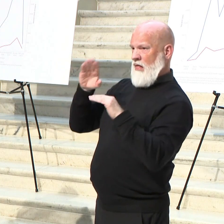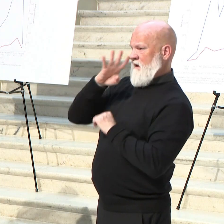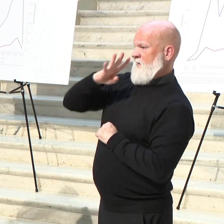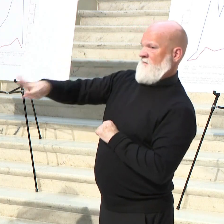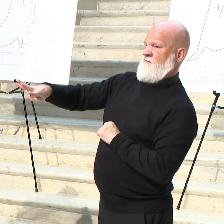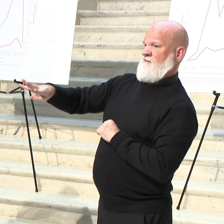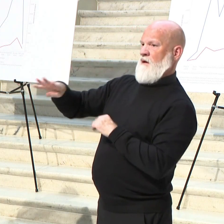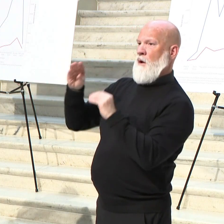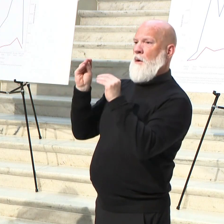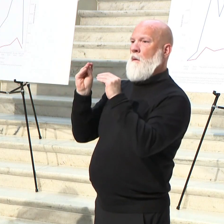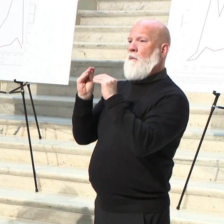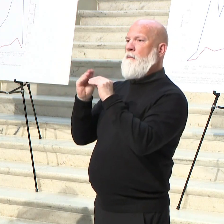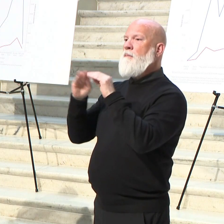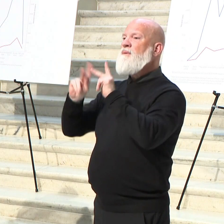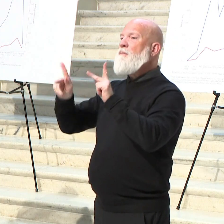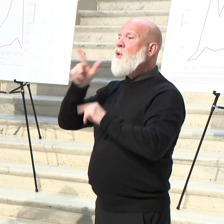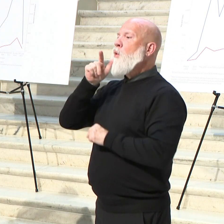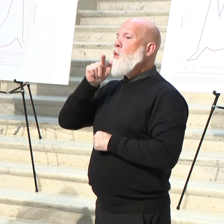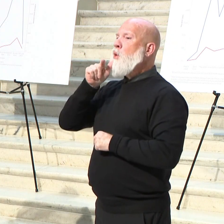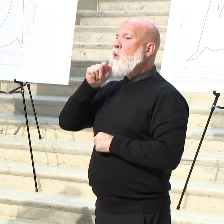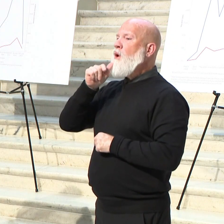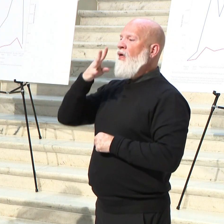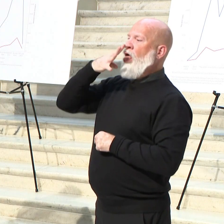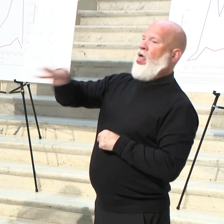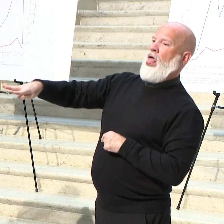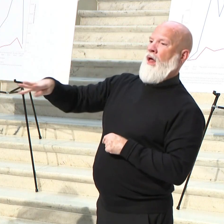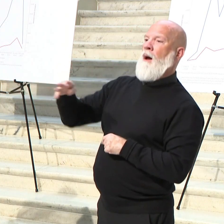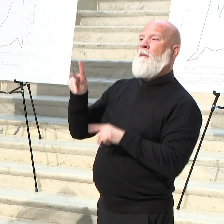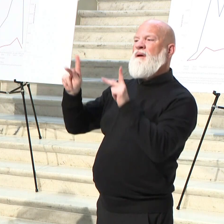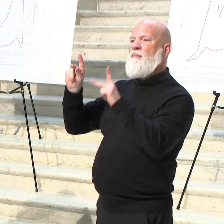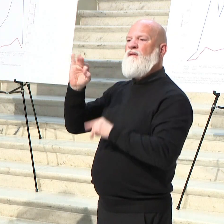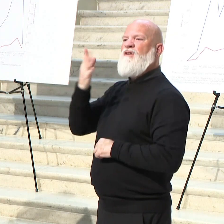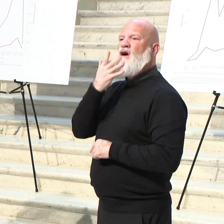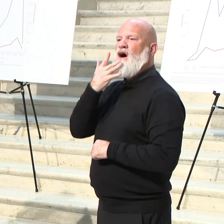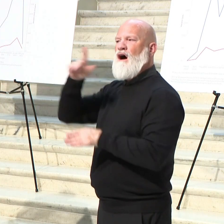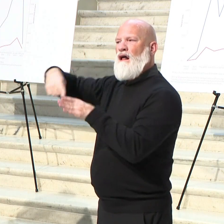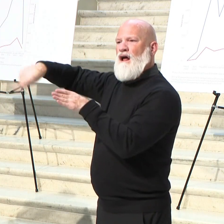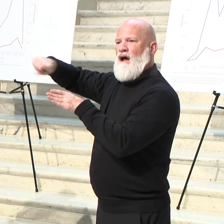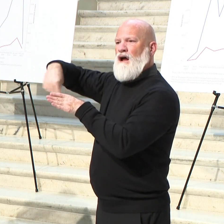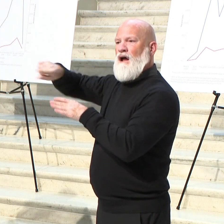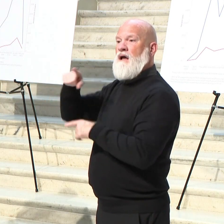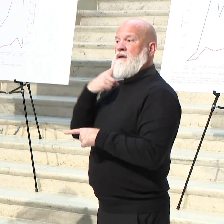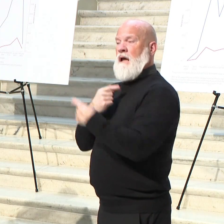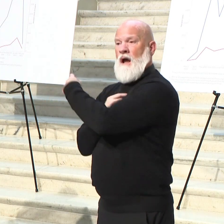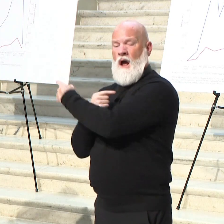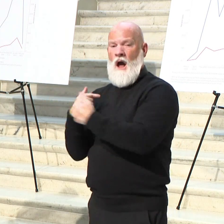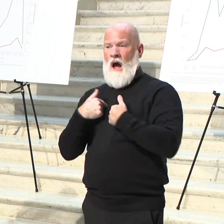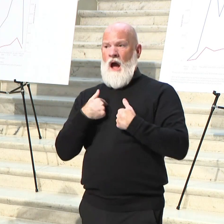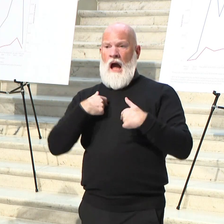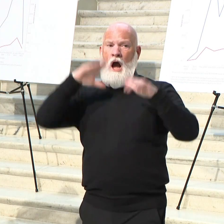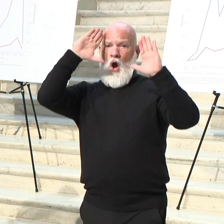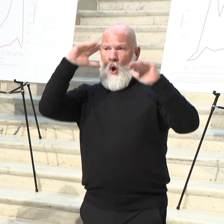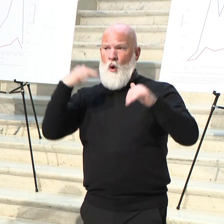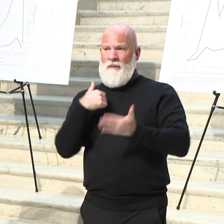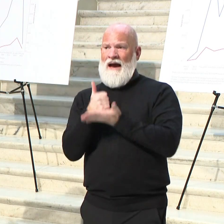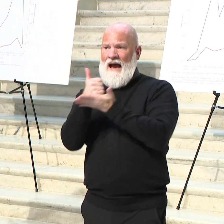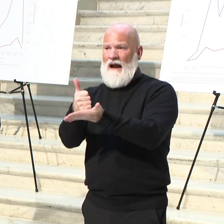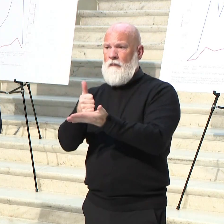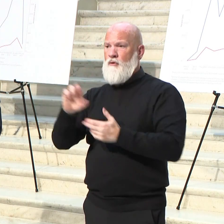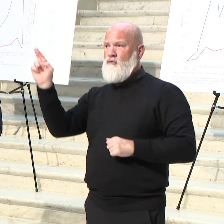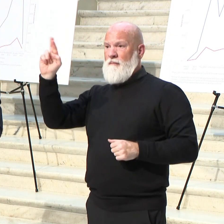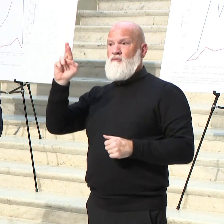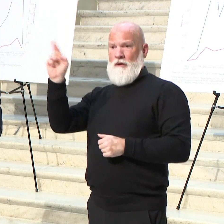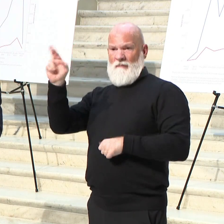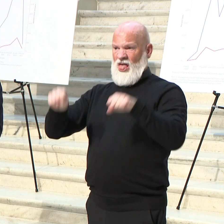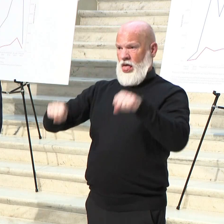all different kinds of communities to take the vaccine? Well, hopefully I can help with the Republicans that are hesitant there. I plan on getting my vaccine